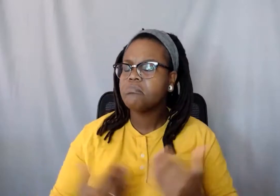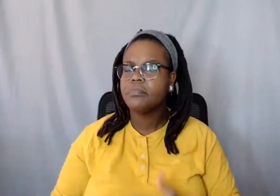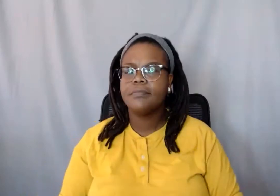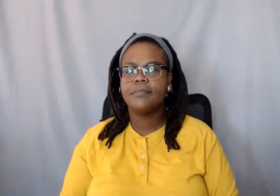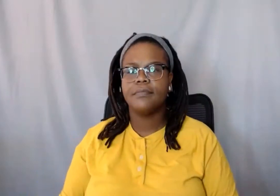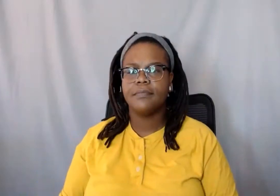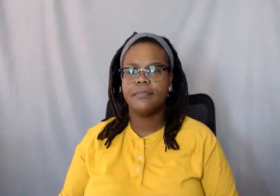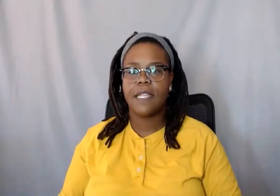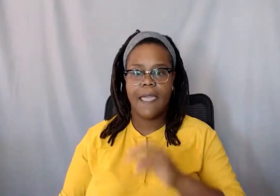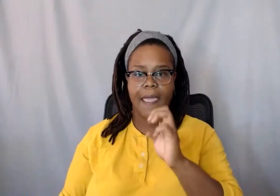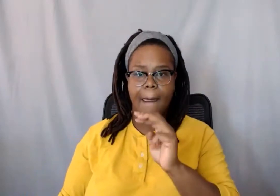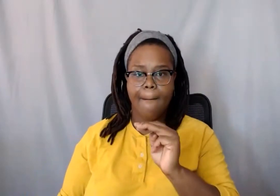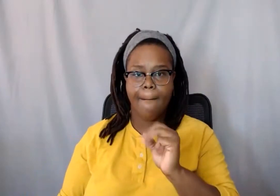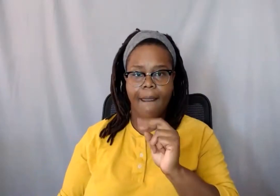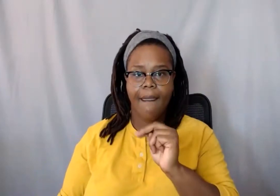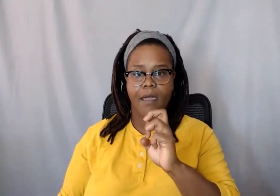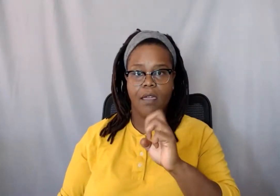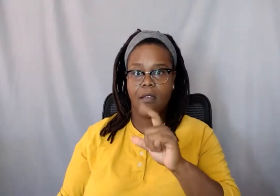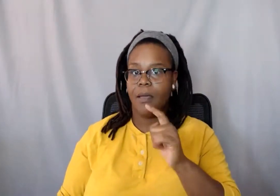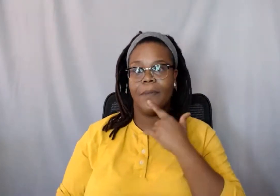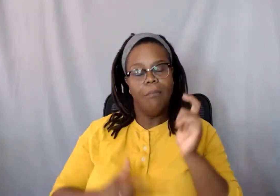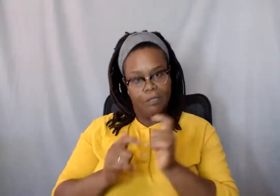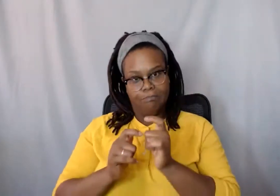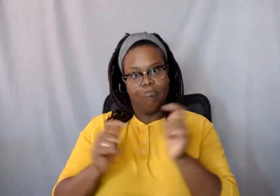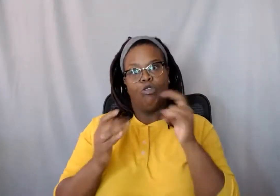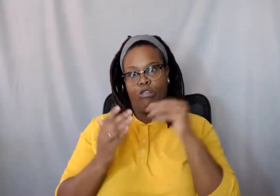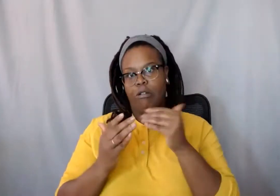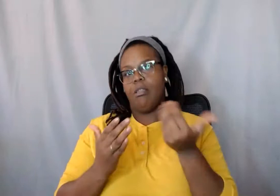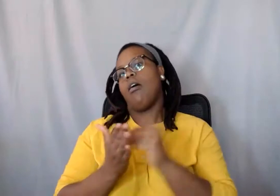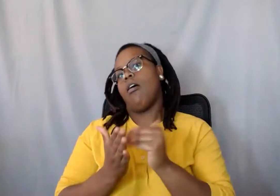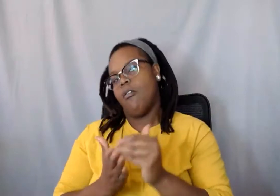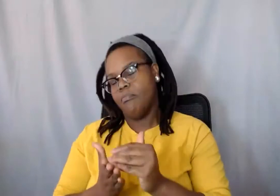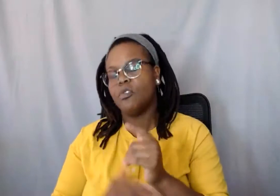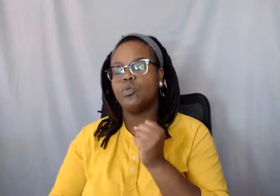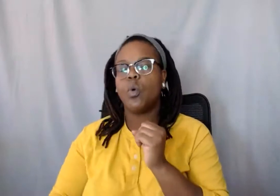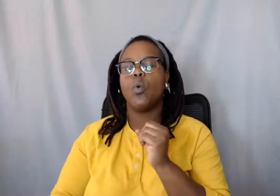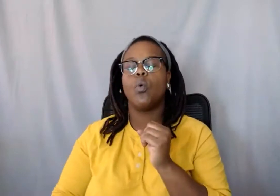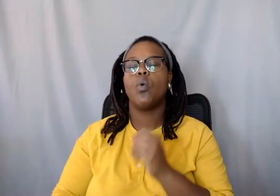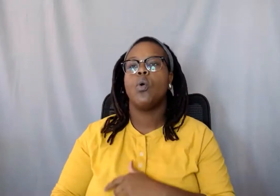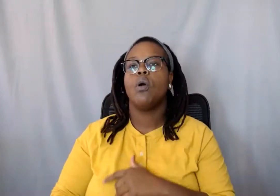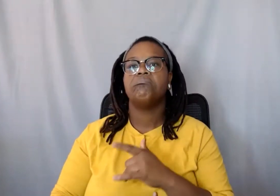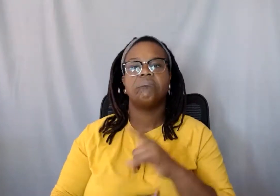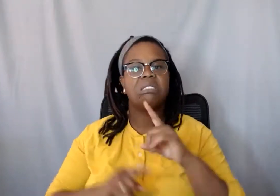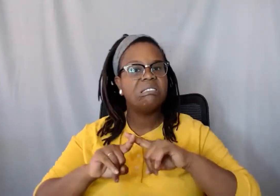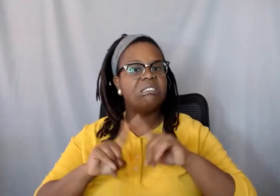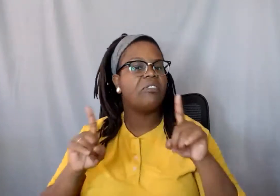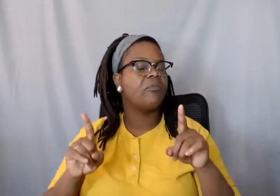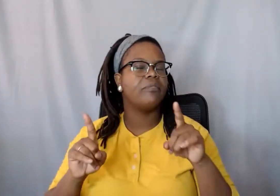So I'm a very big reader. So I would say just reading up different, just reading up different cultures